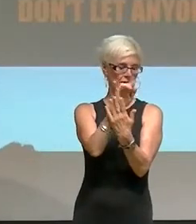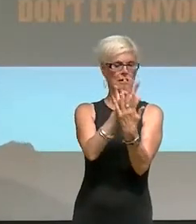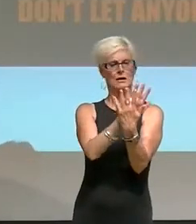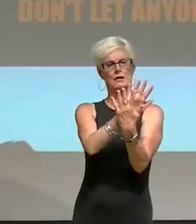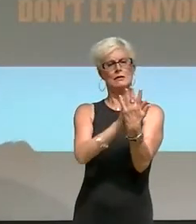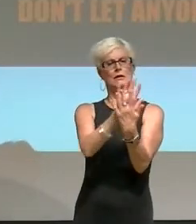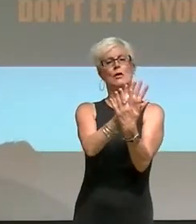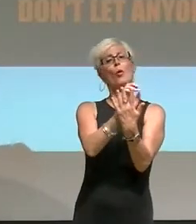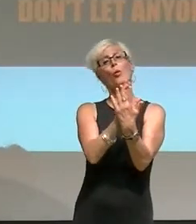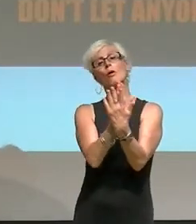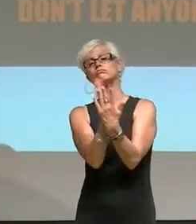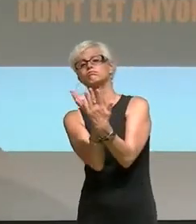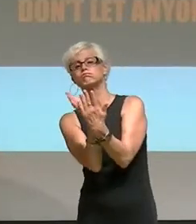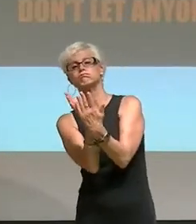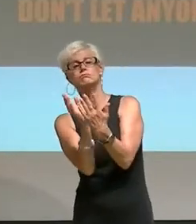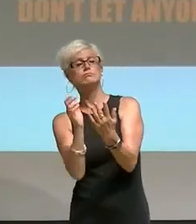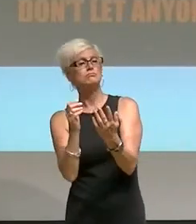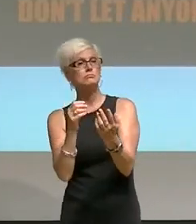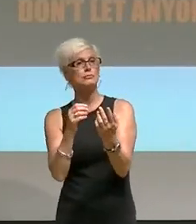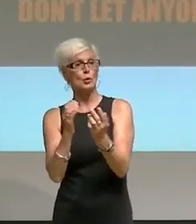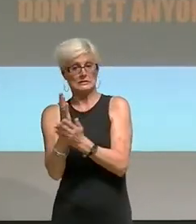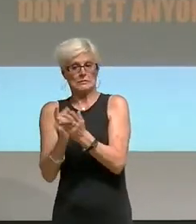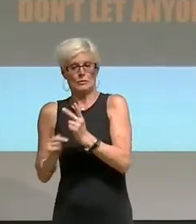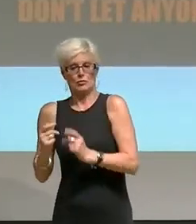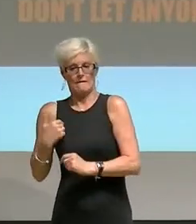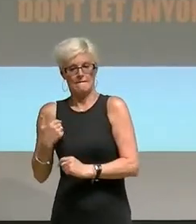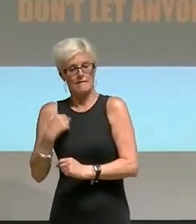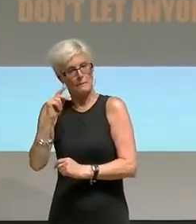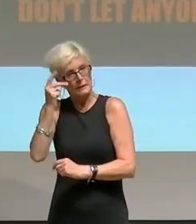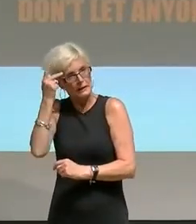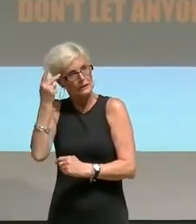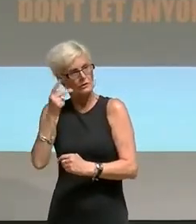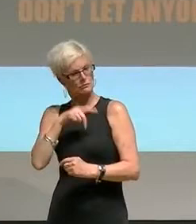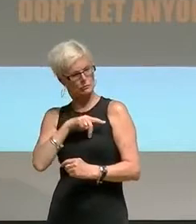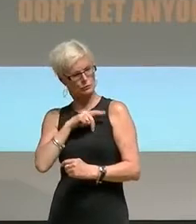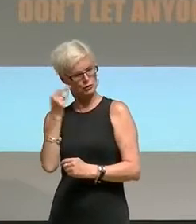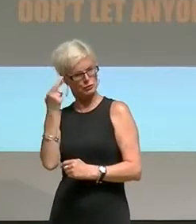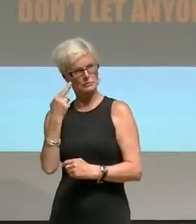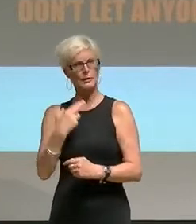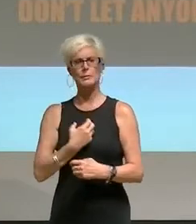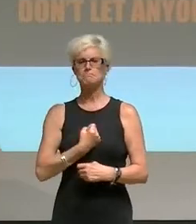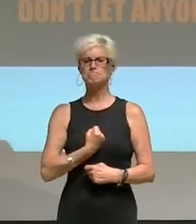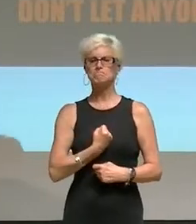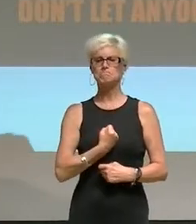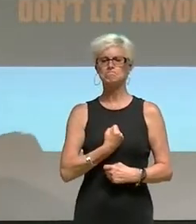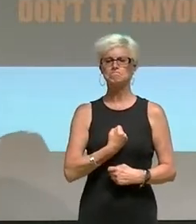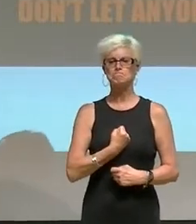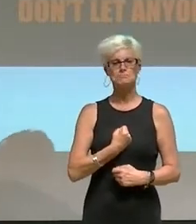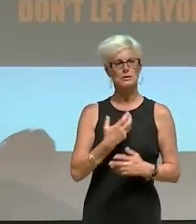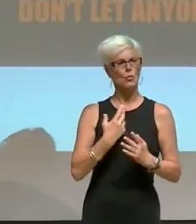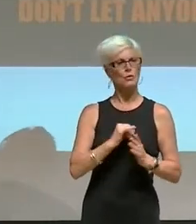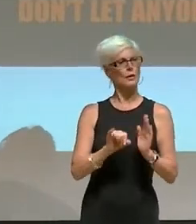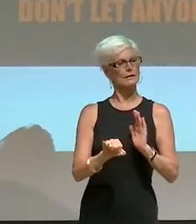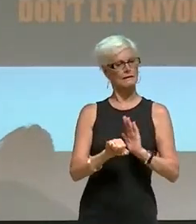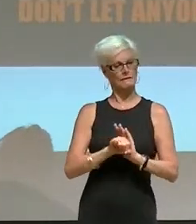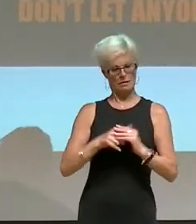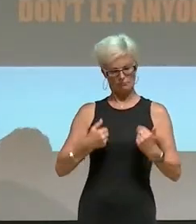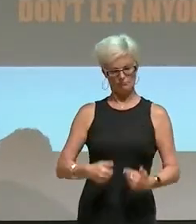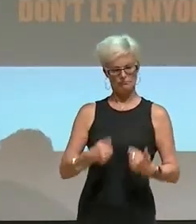for various political, relational and personal reasons might not want to identify as asexual per se,